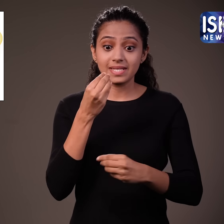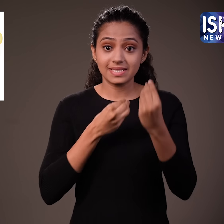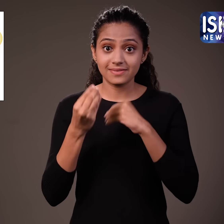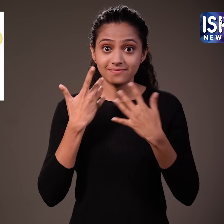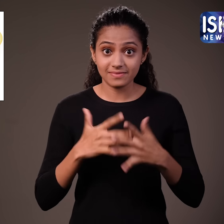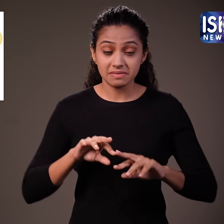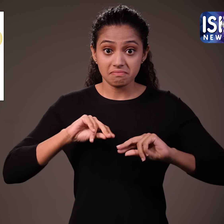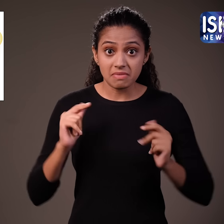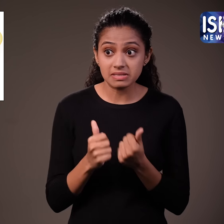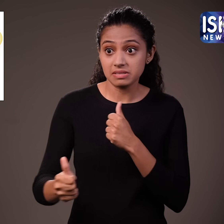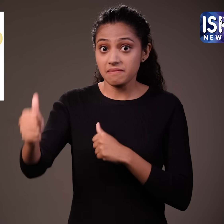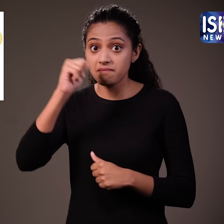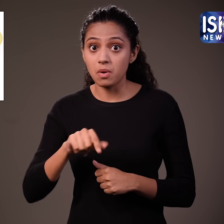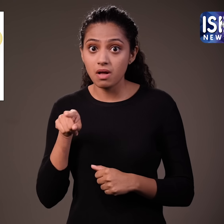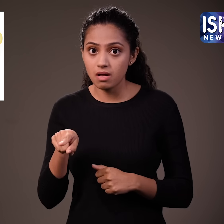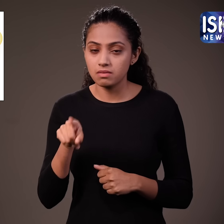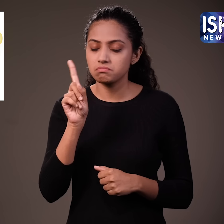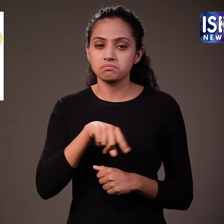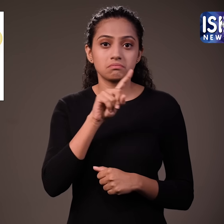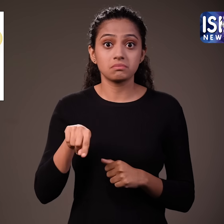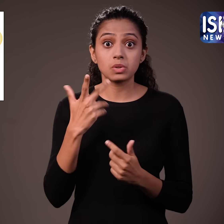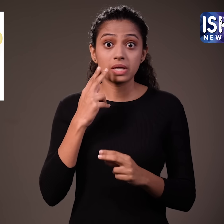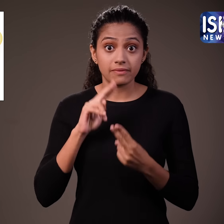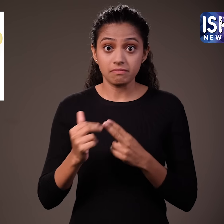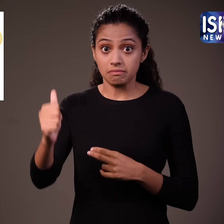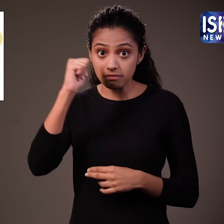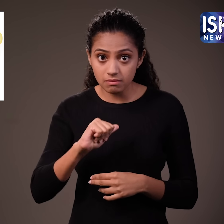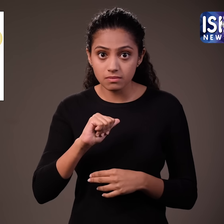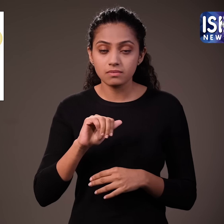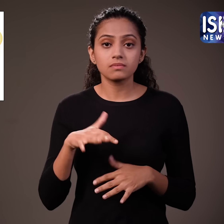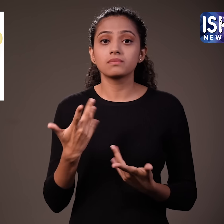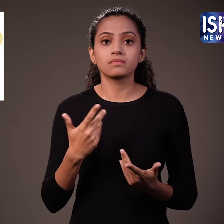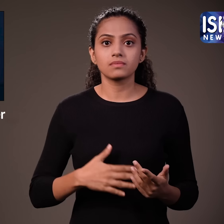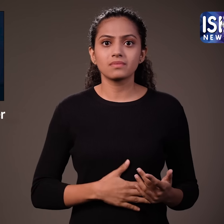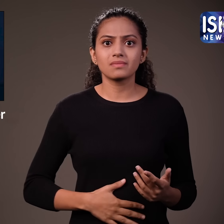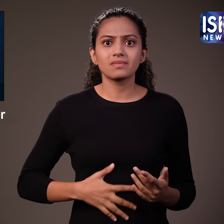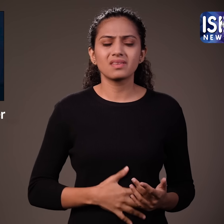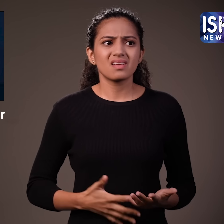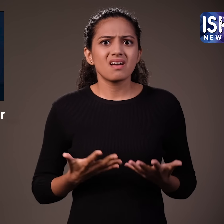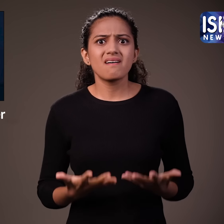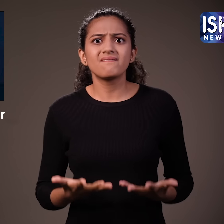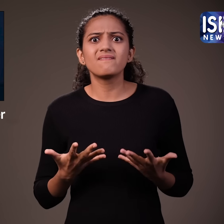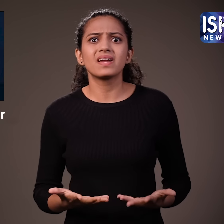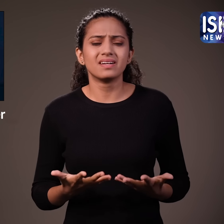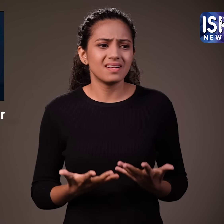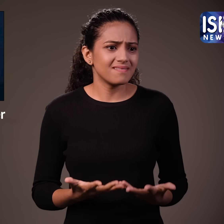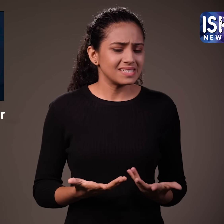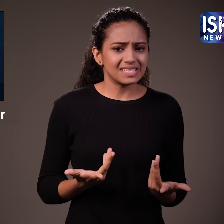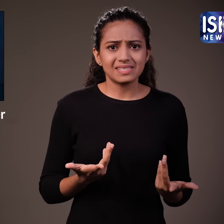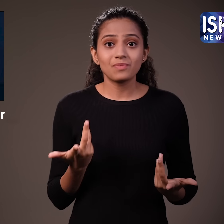refrain from drinking water post that. It can lead to bloating or heaviness in the stomach. This